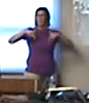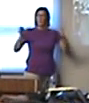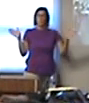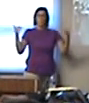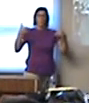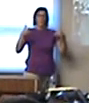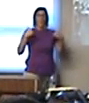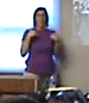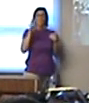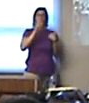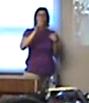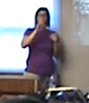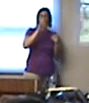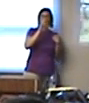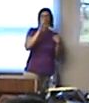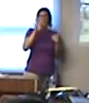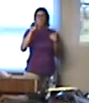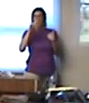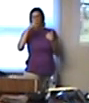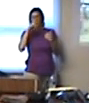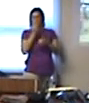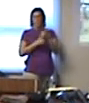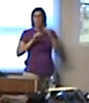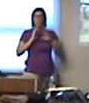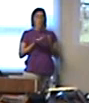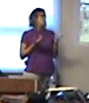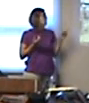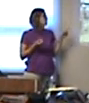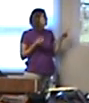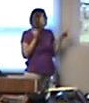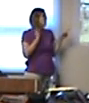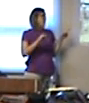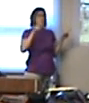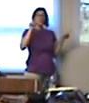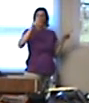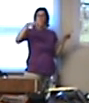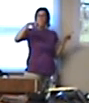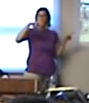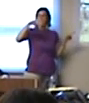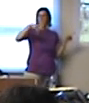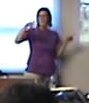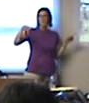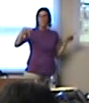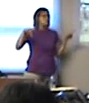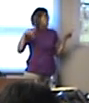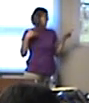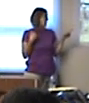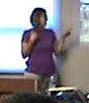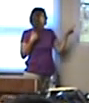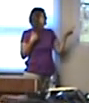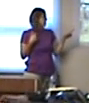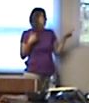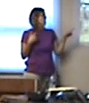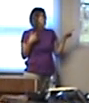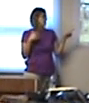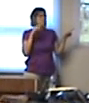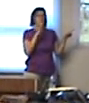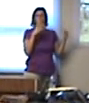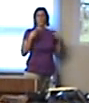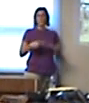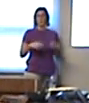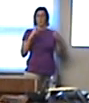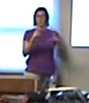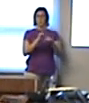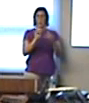35 or 40 kids in a class. For example, this is Plains. This is what Pleasant Plains has. An opportunity for their physical education